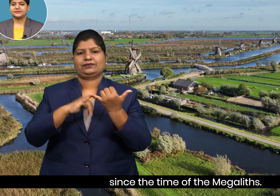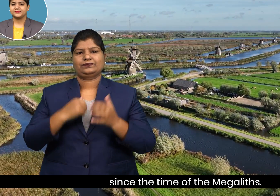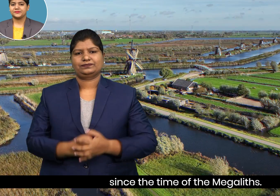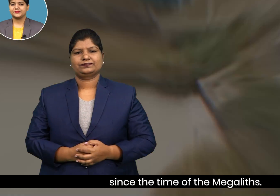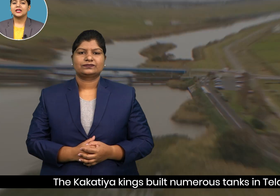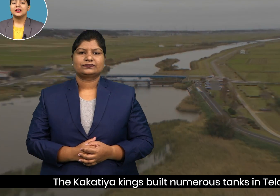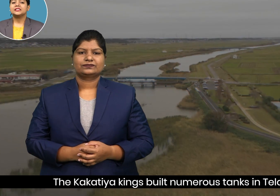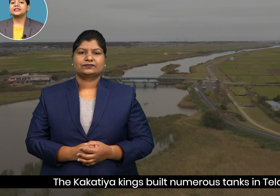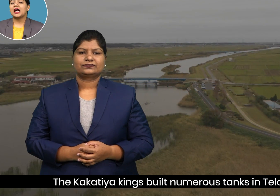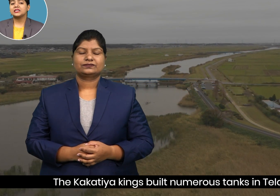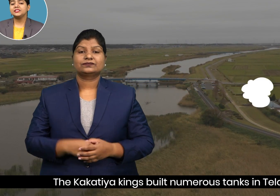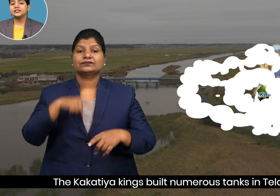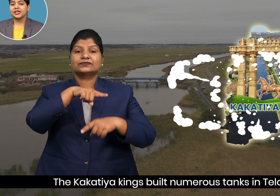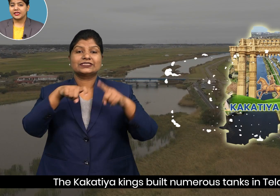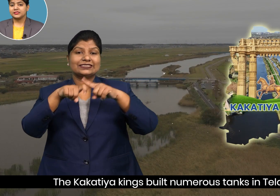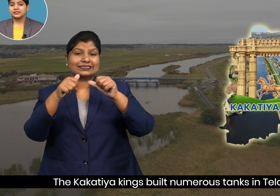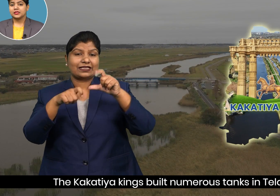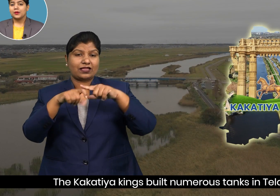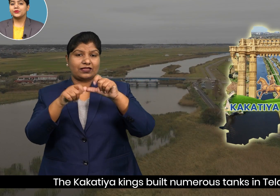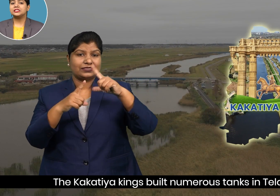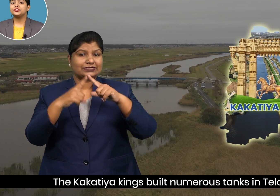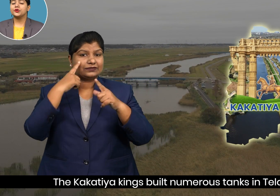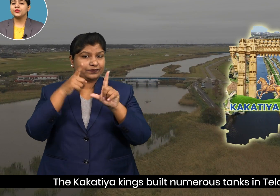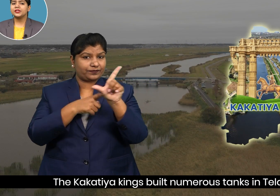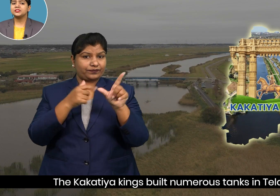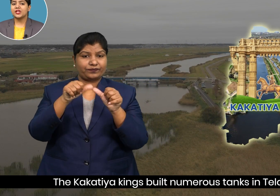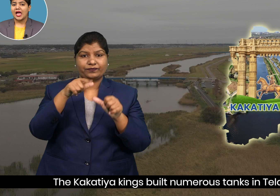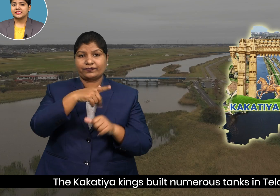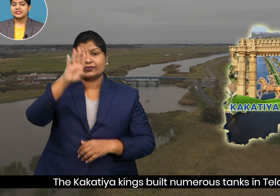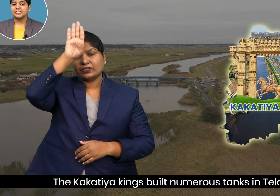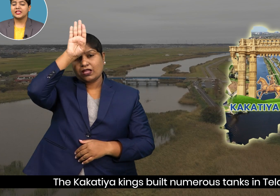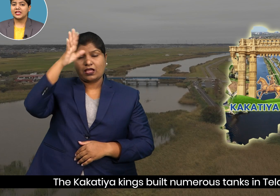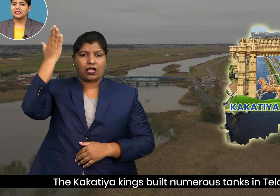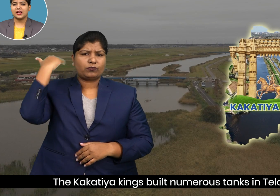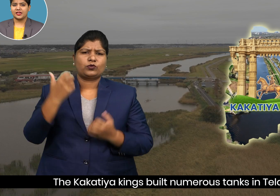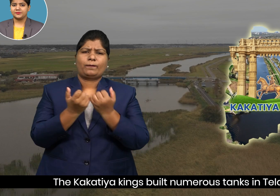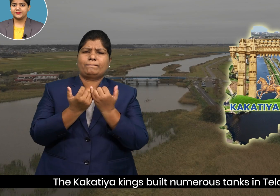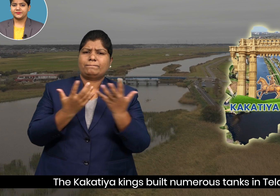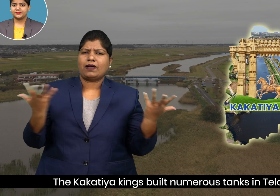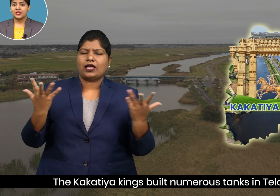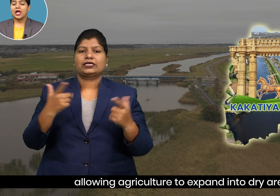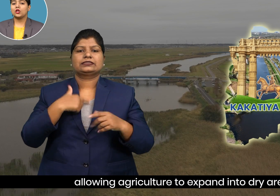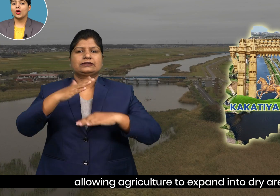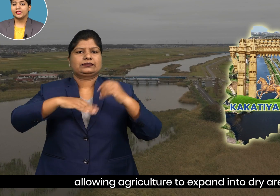the Kakatiya kings built numerous tanks in Telangana allowing